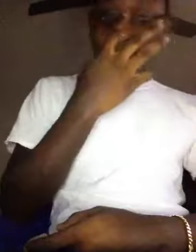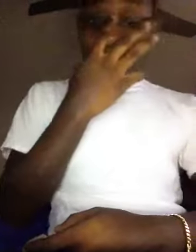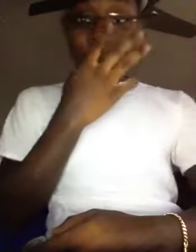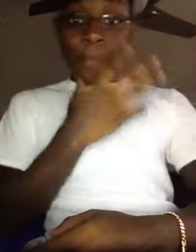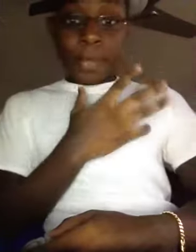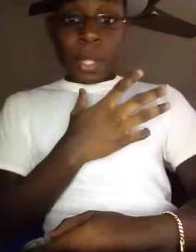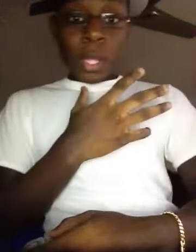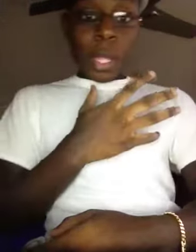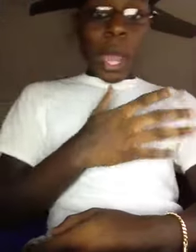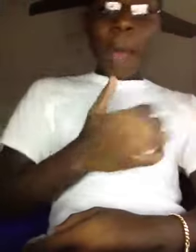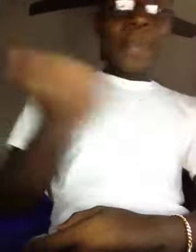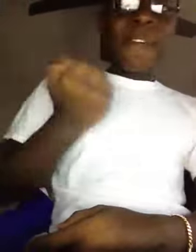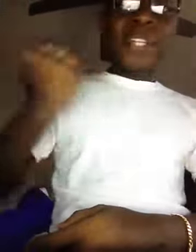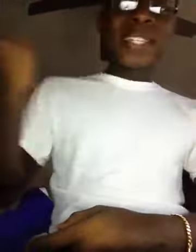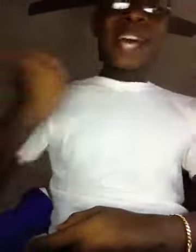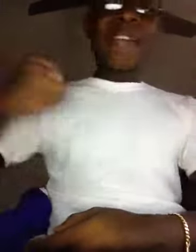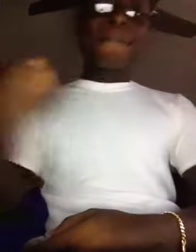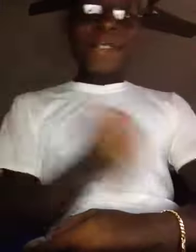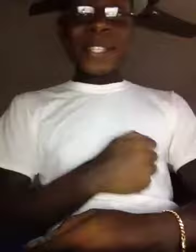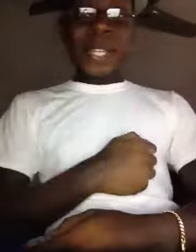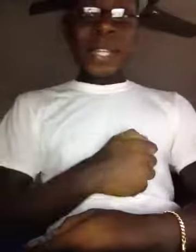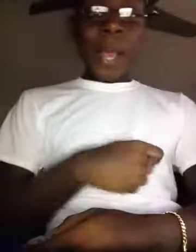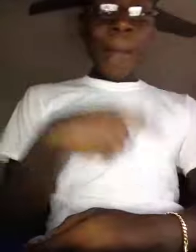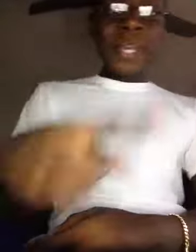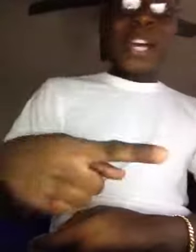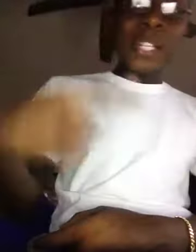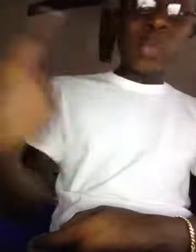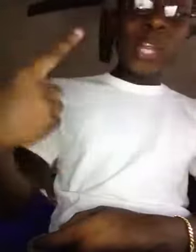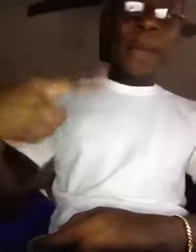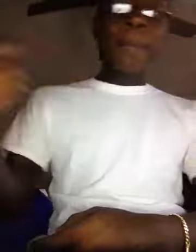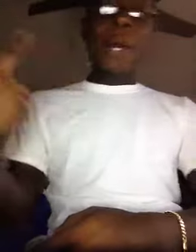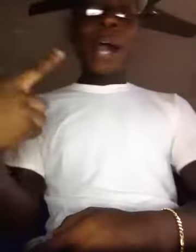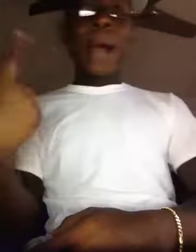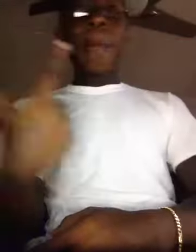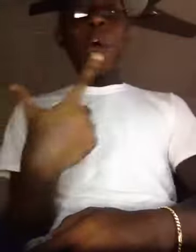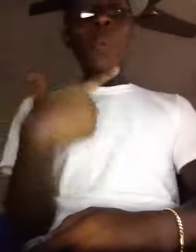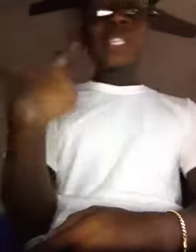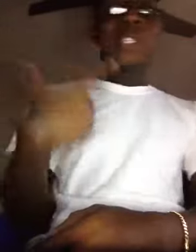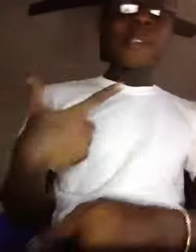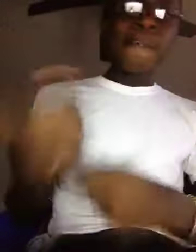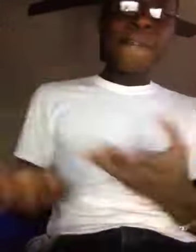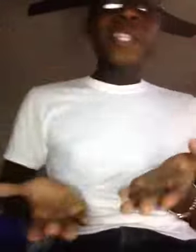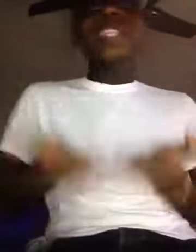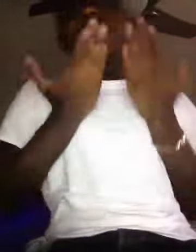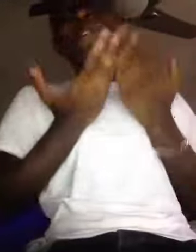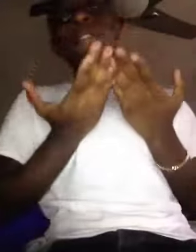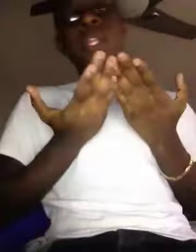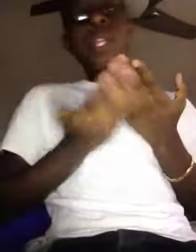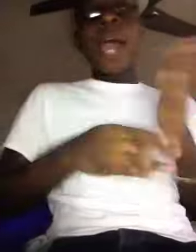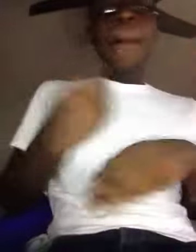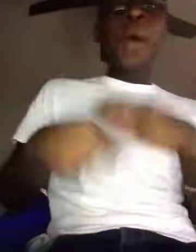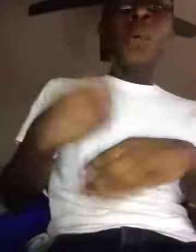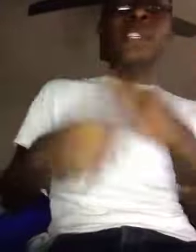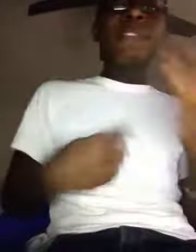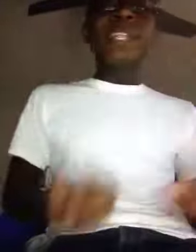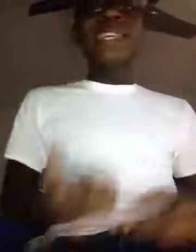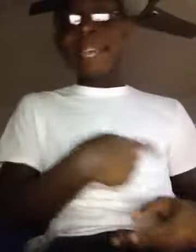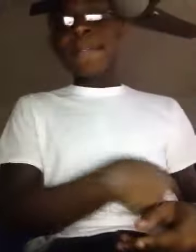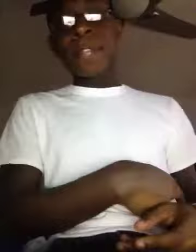yeah, I'm never tight fisting, because with him, I'm always feeling lifted, I'm always feeling gifted,